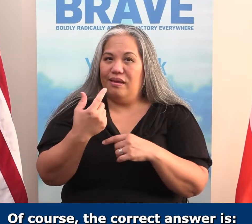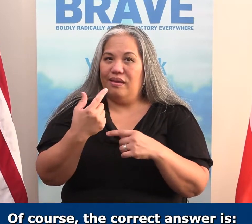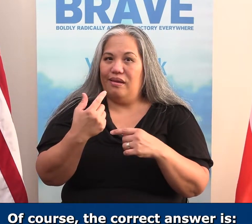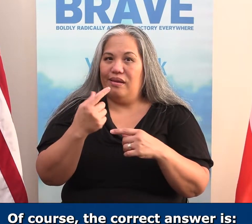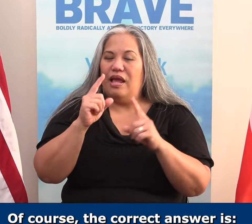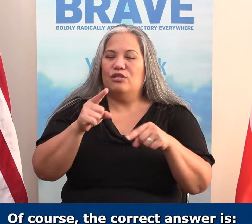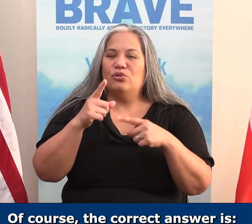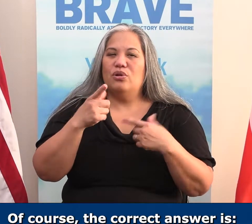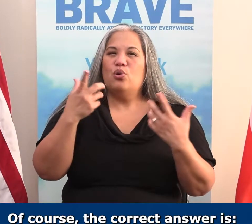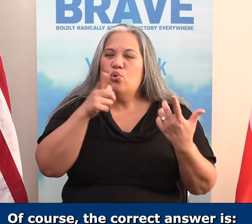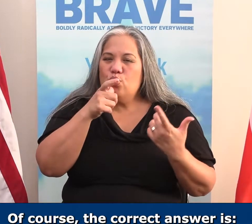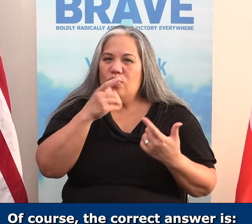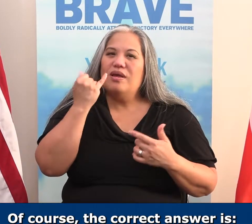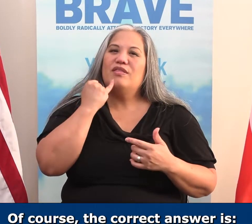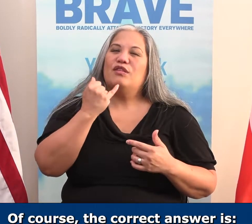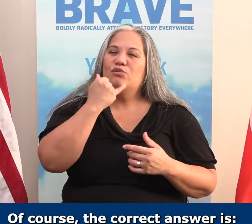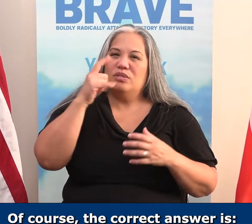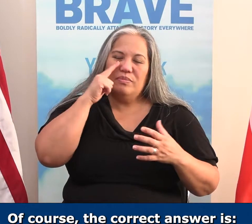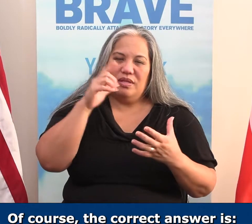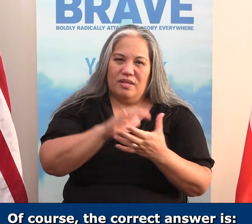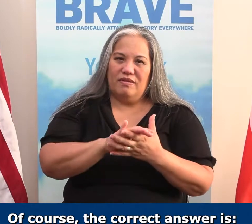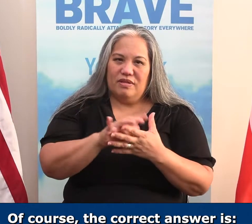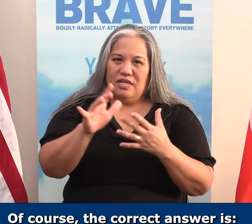is, the Jews who believed in Jesus.